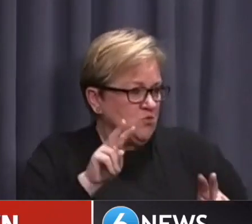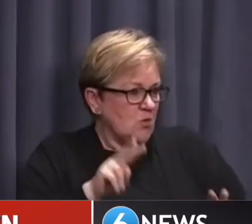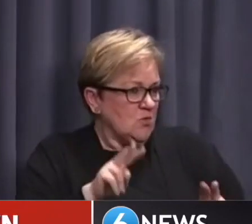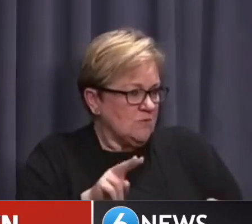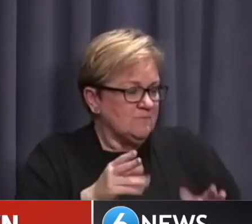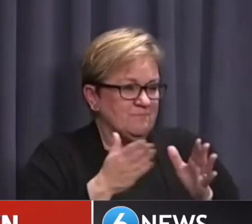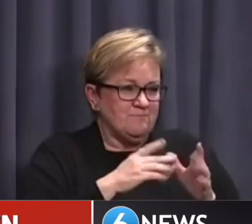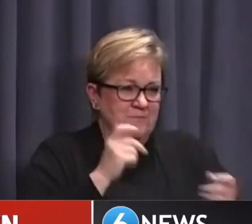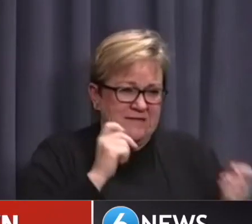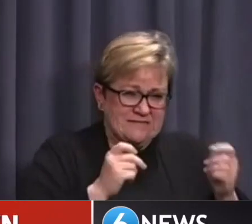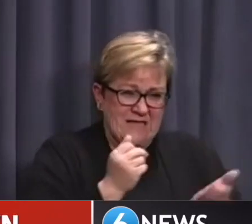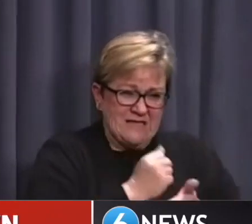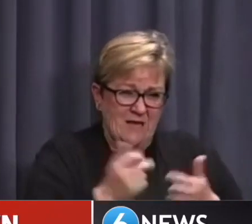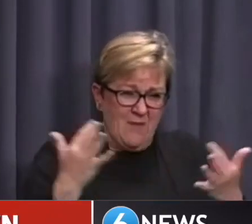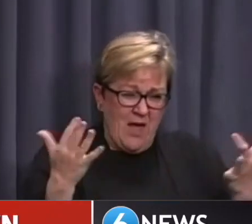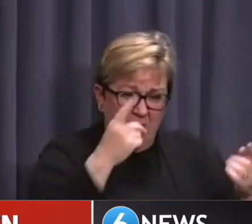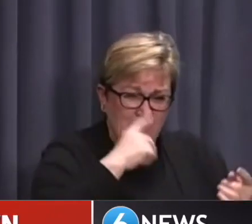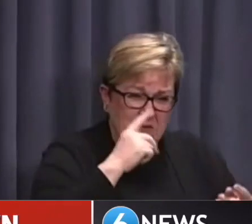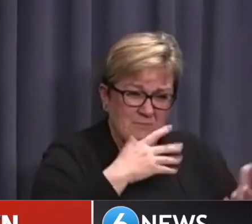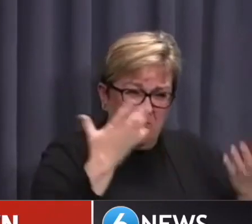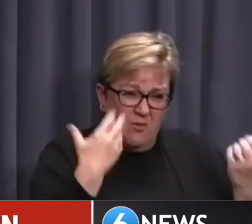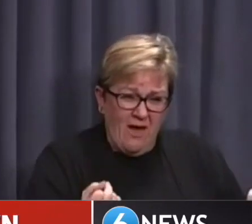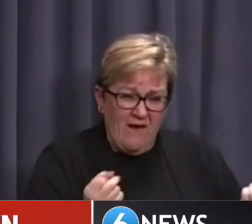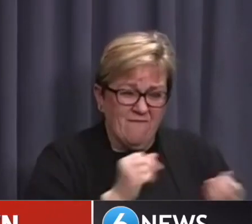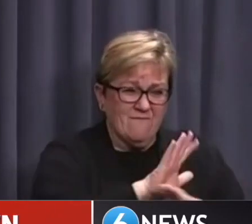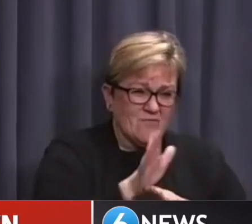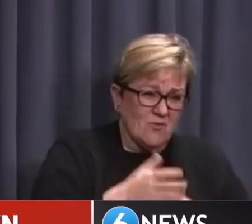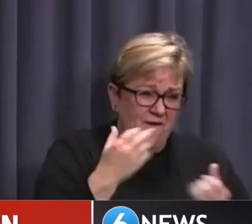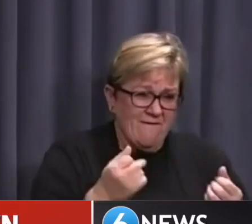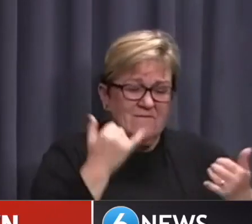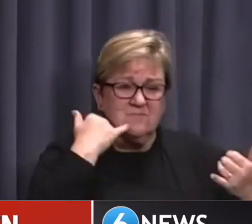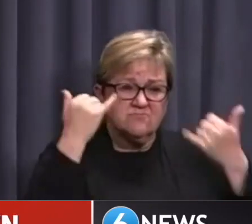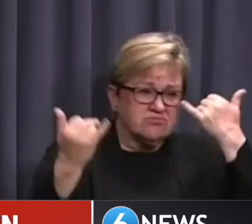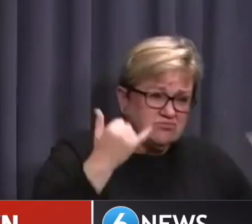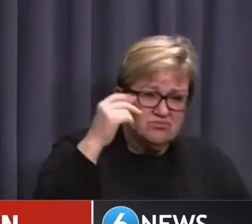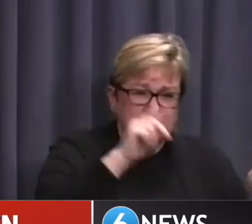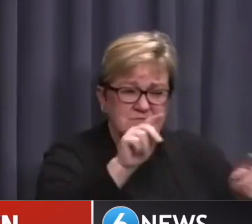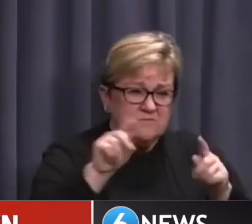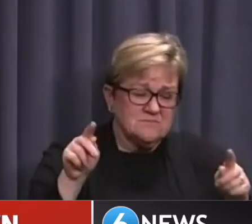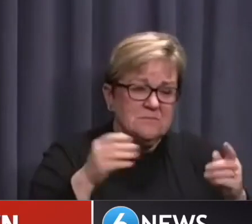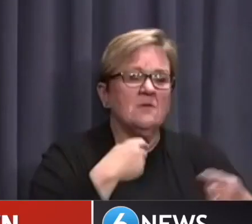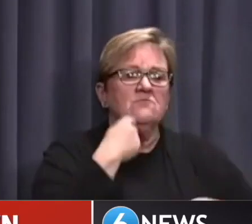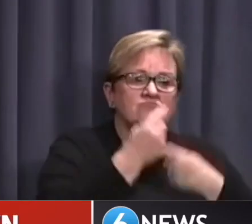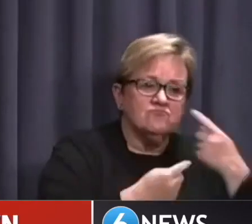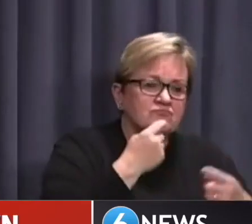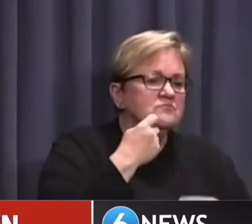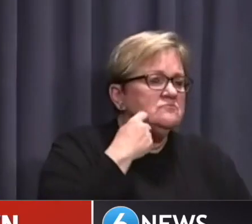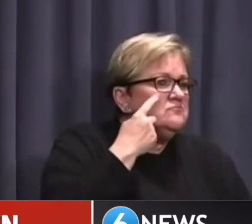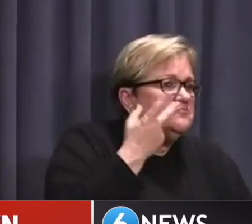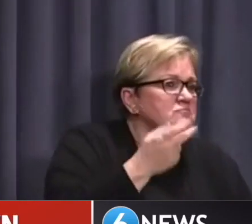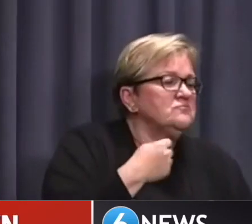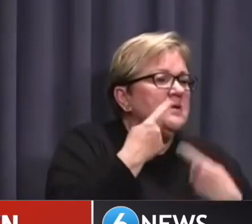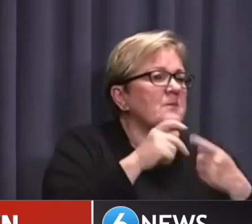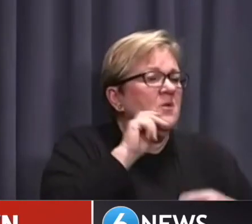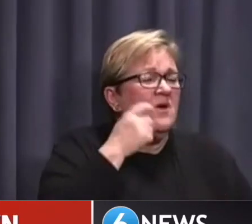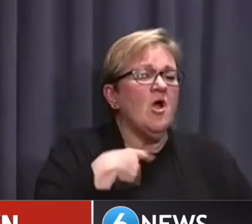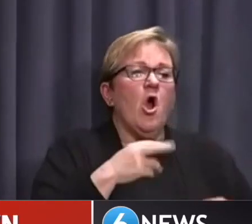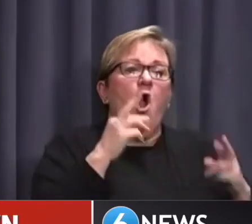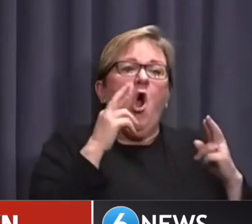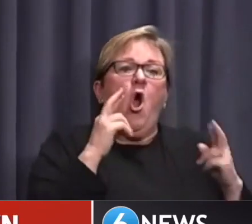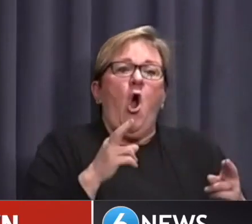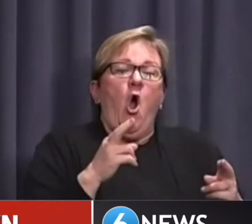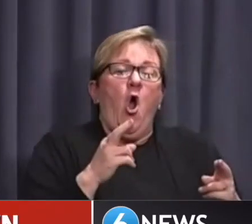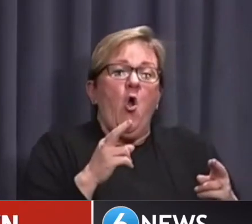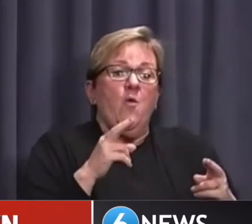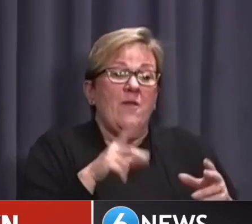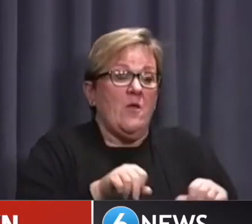on testing numbers and information from our contact tracing teams and provide updates when we can. We hope this will be